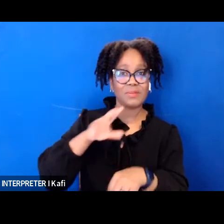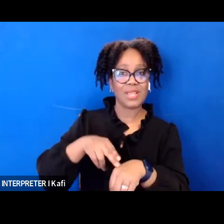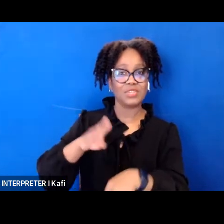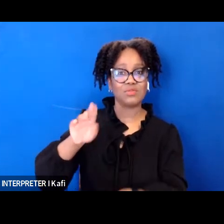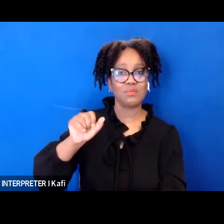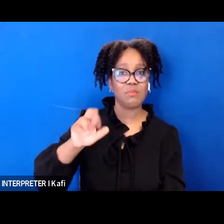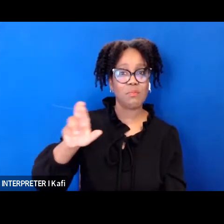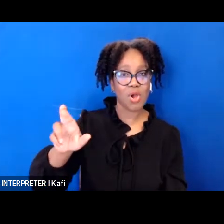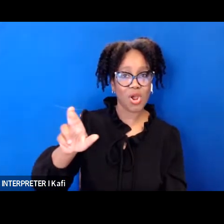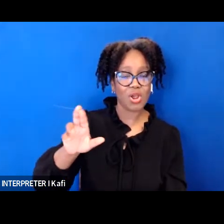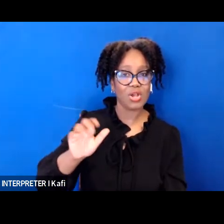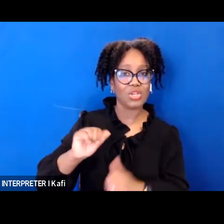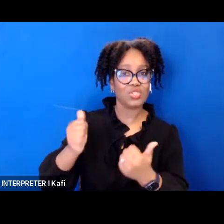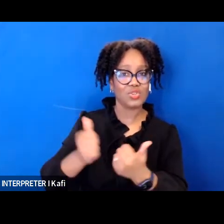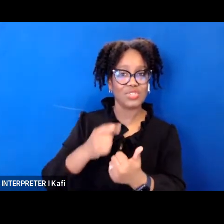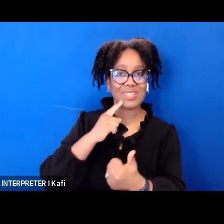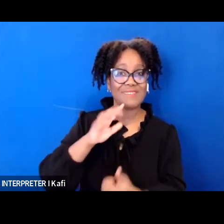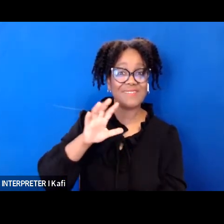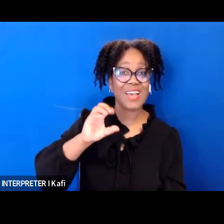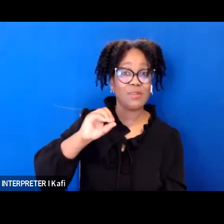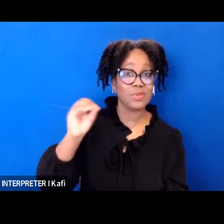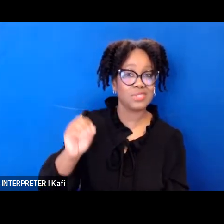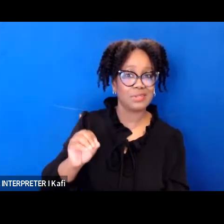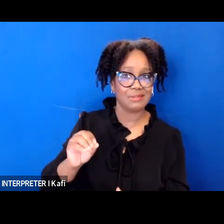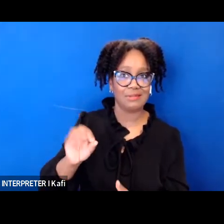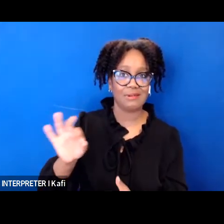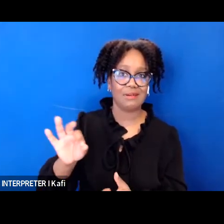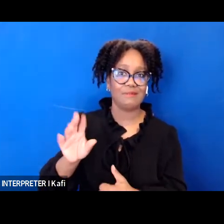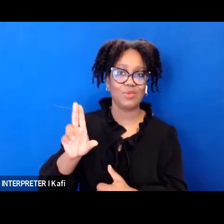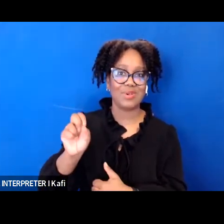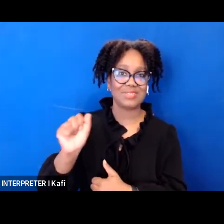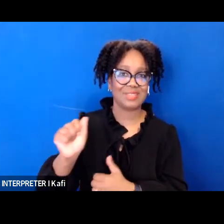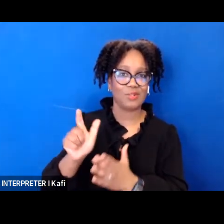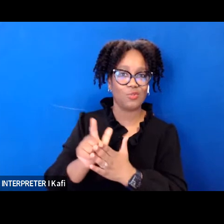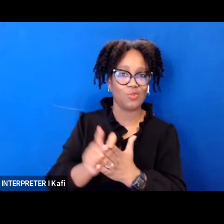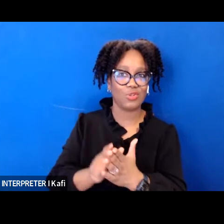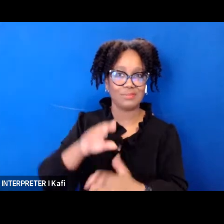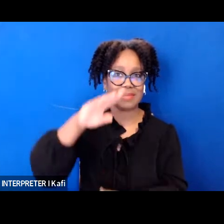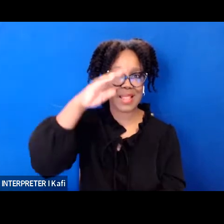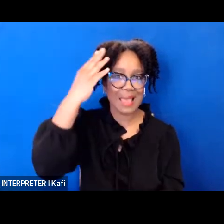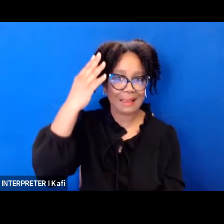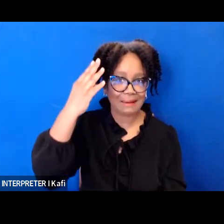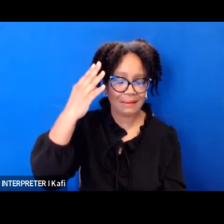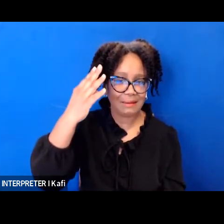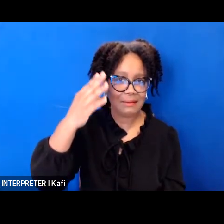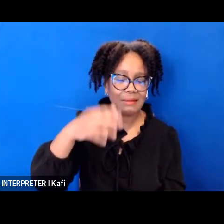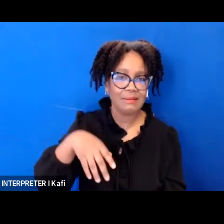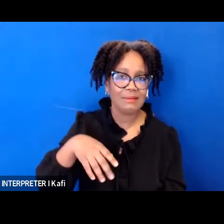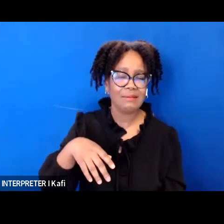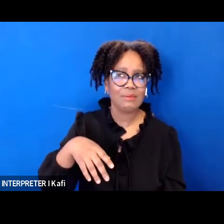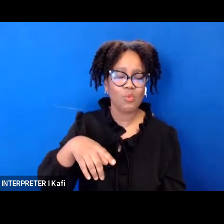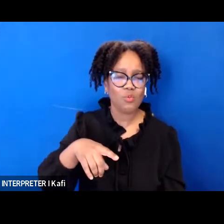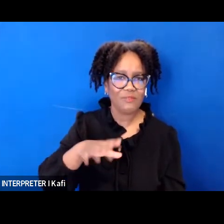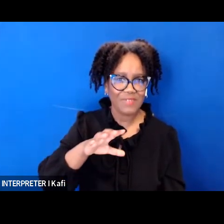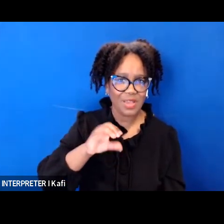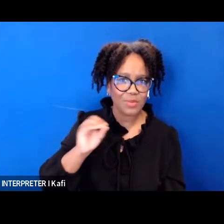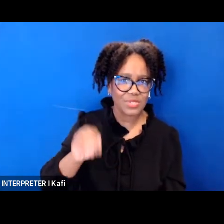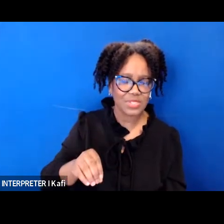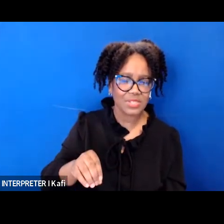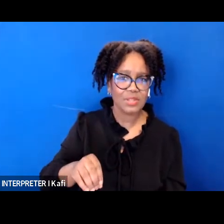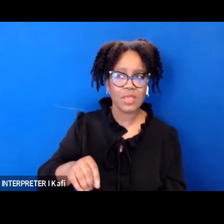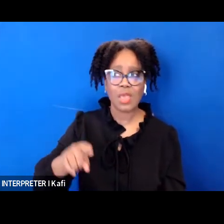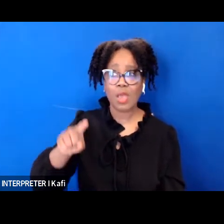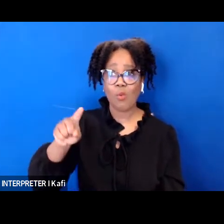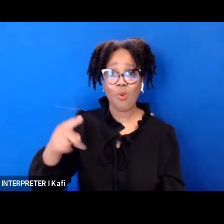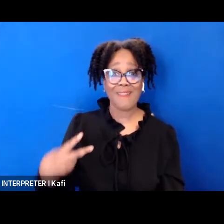lawyers are black and roughly one half of one percent one half of one percent of attorneys disclose